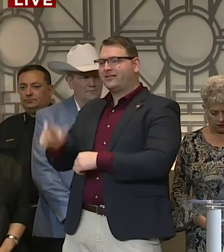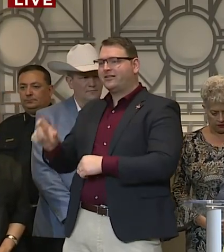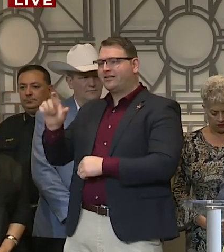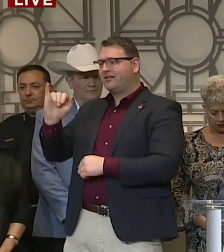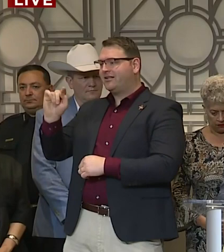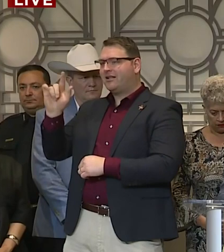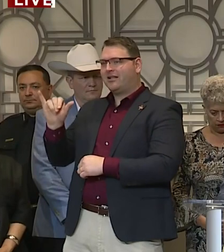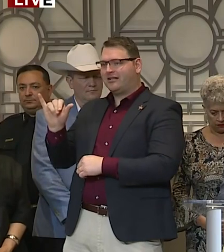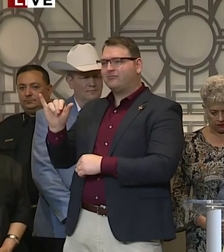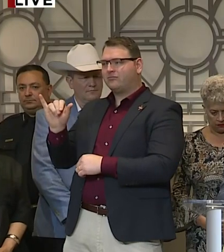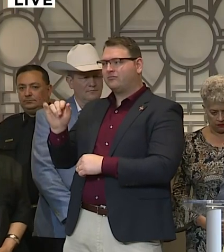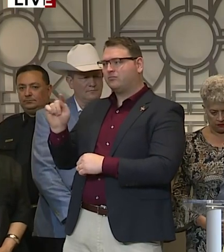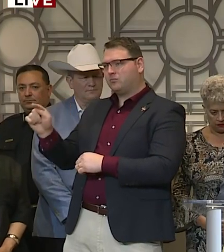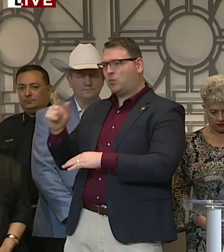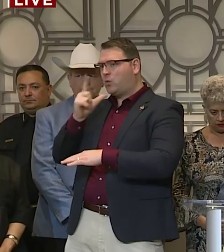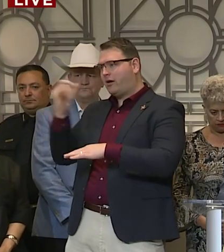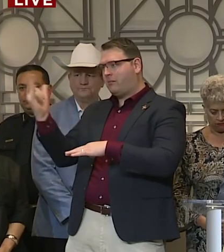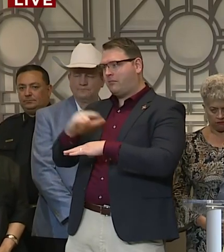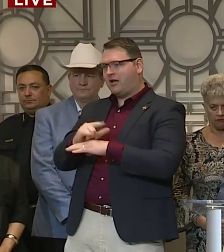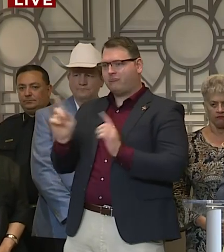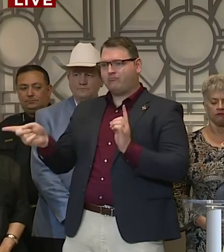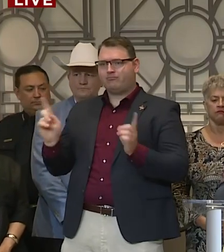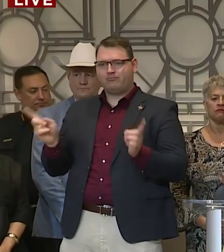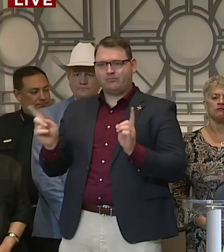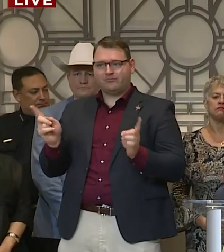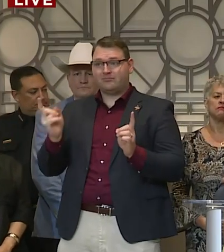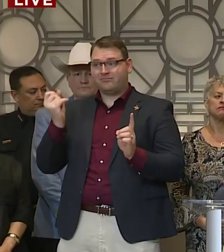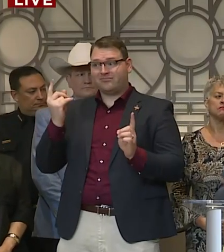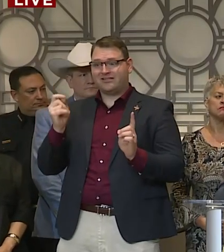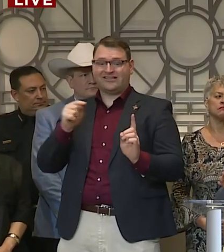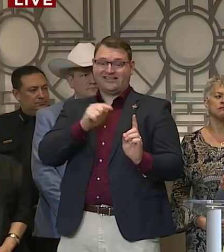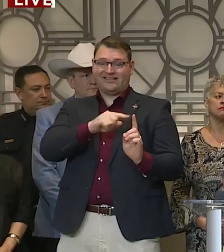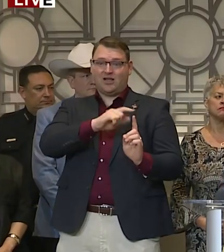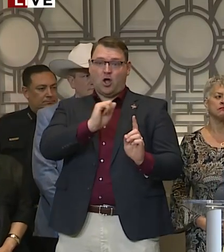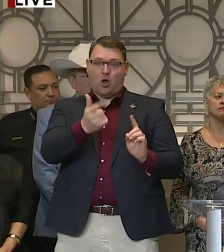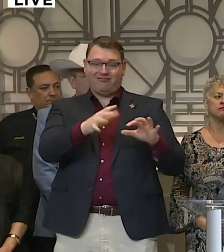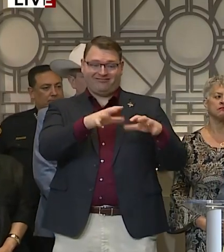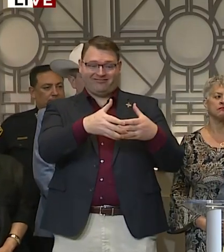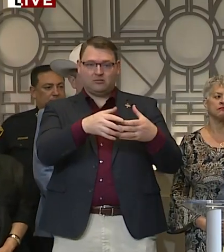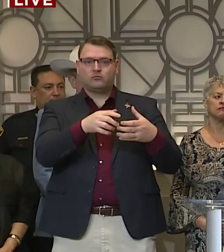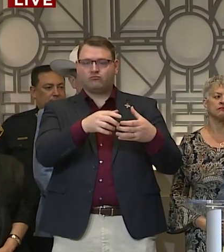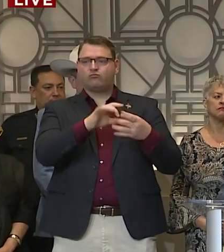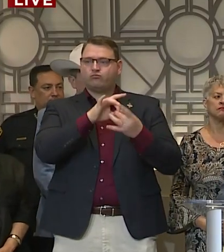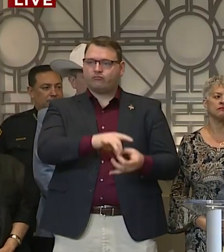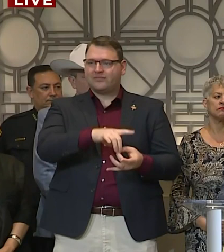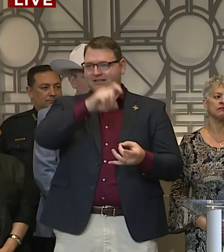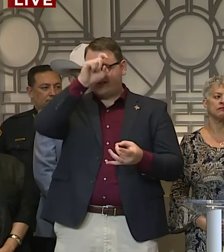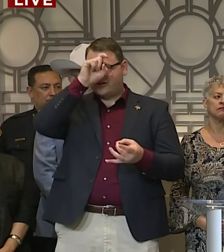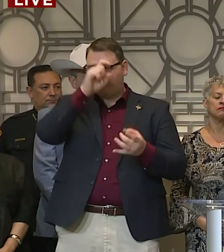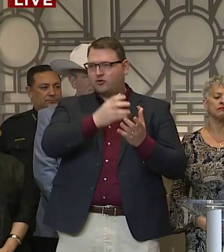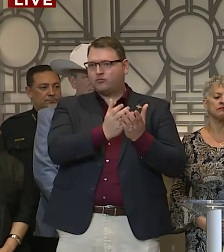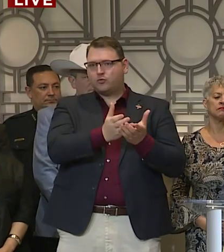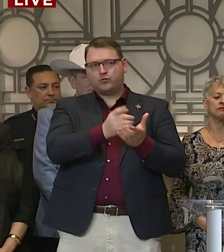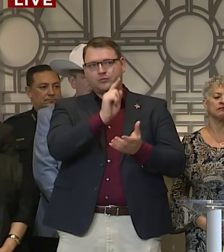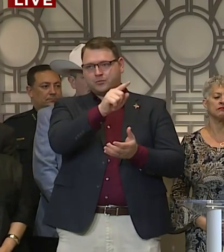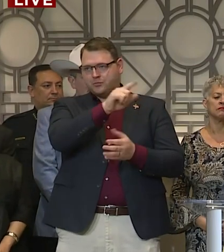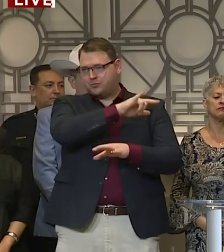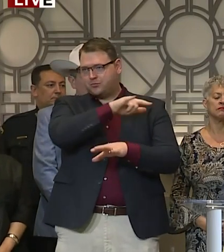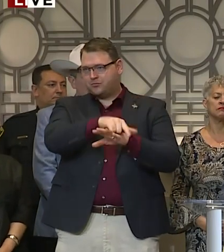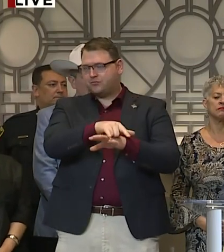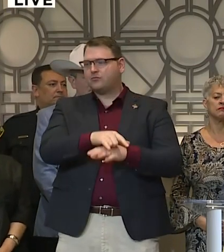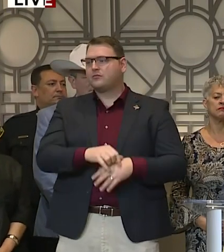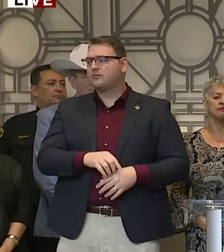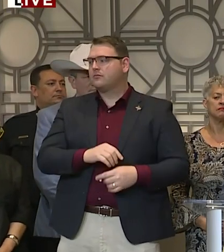Egyptian cruise line. And that was up until yesterday. And then, of course, on yesterday,